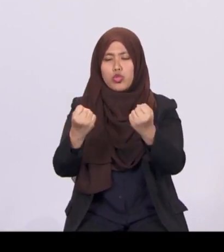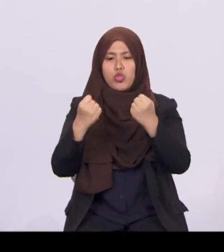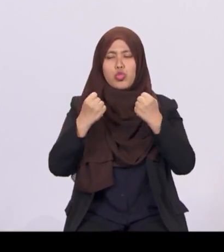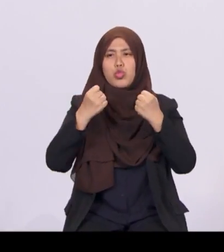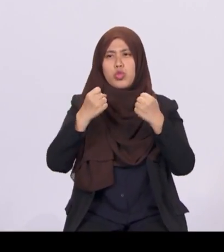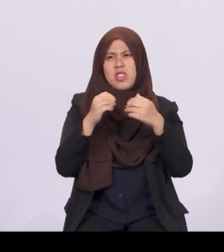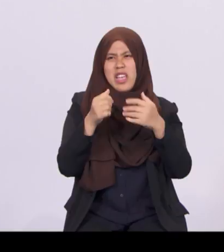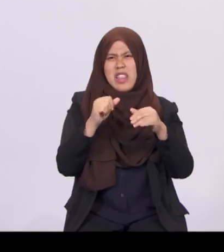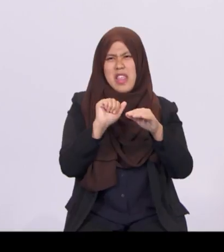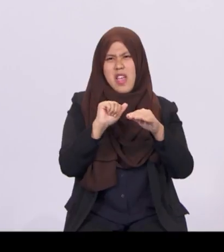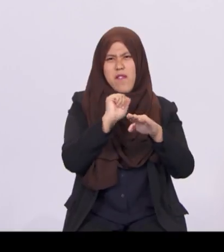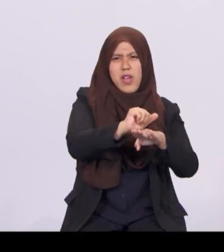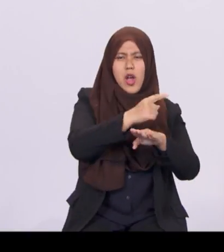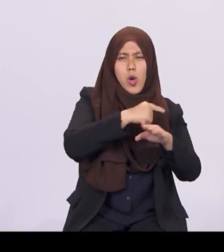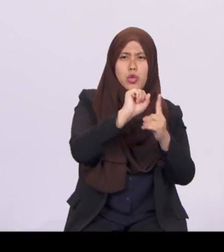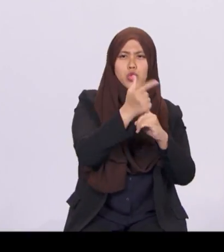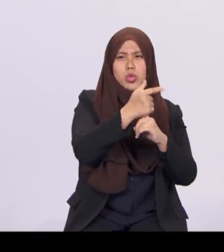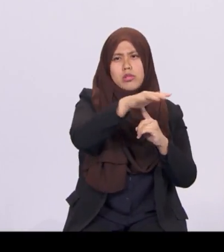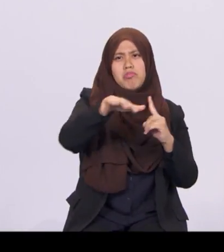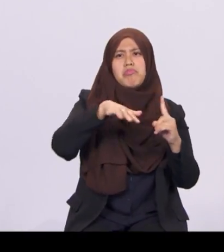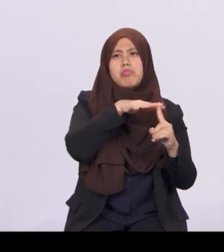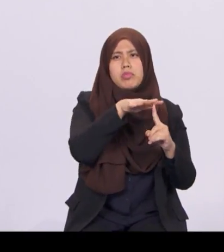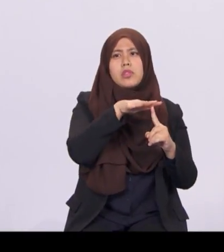on income inequality and social mobility.